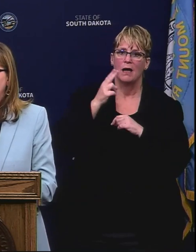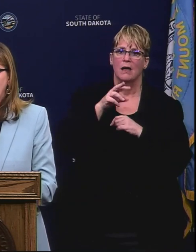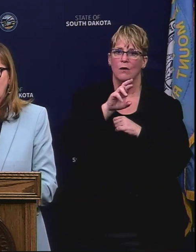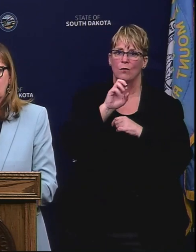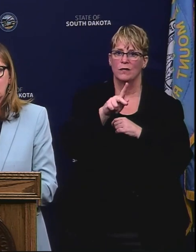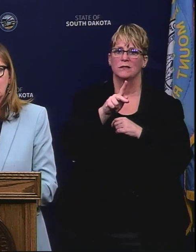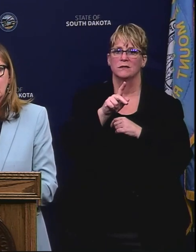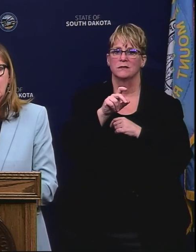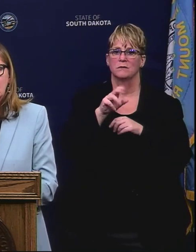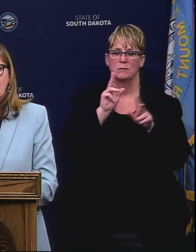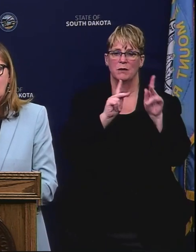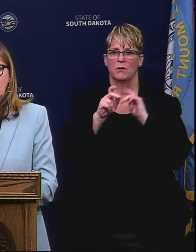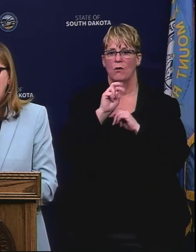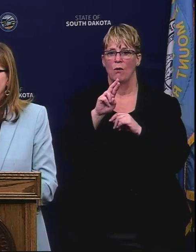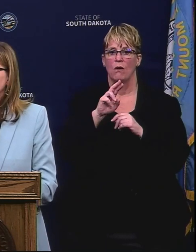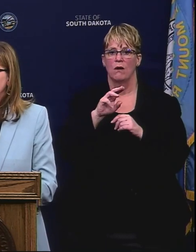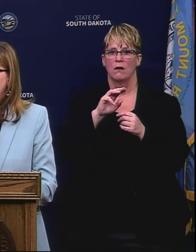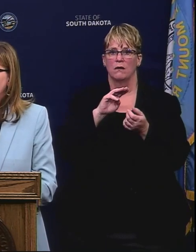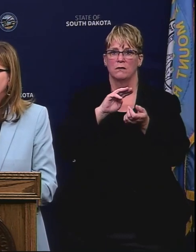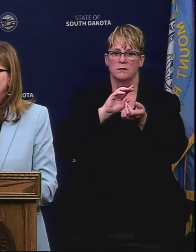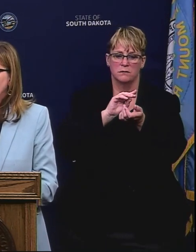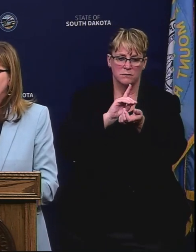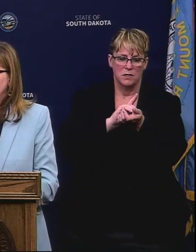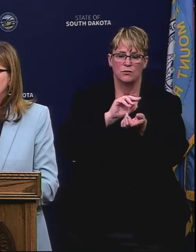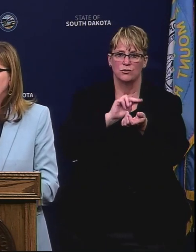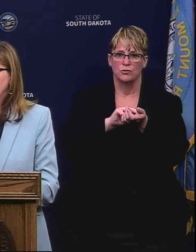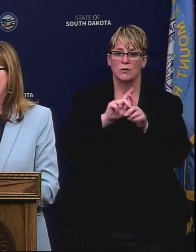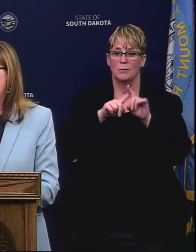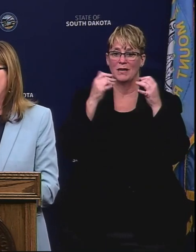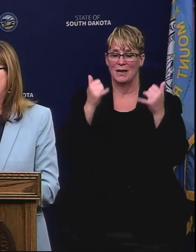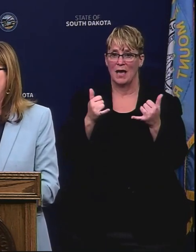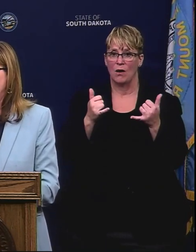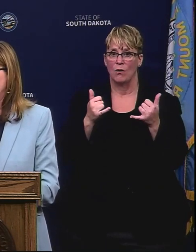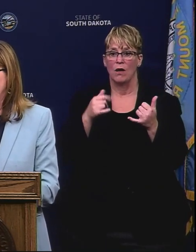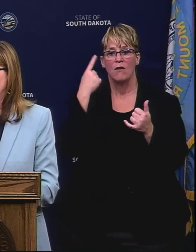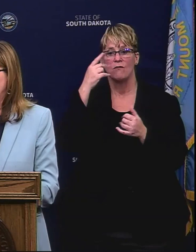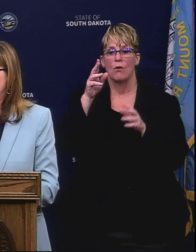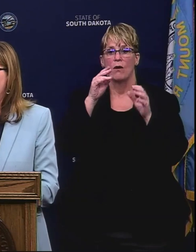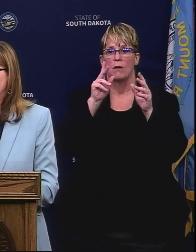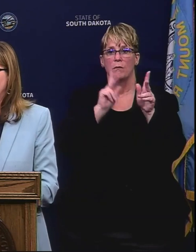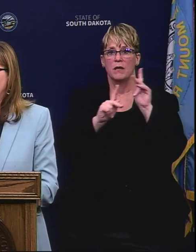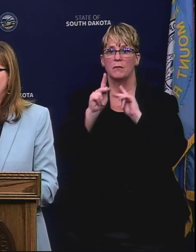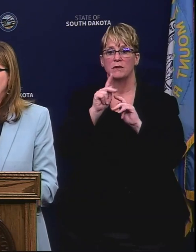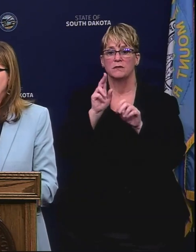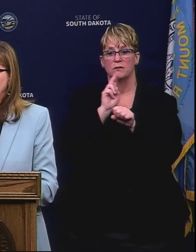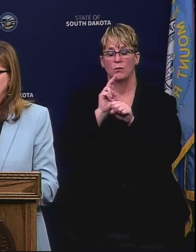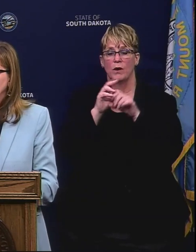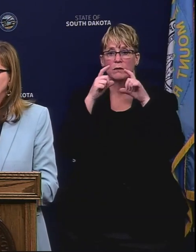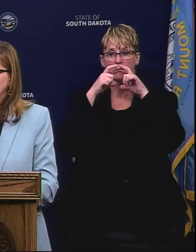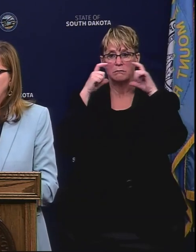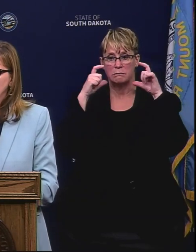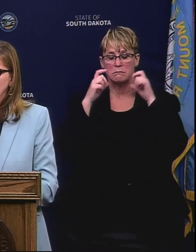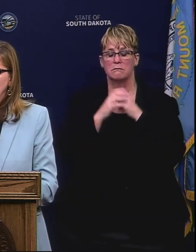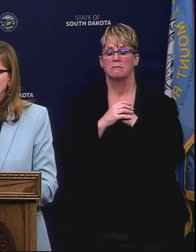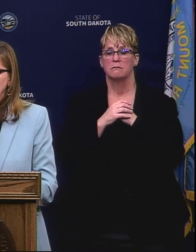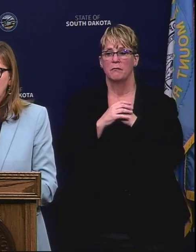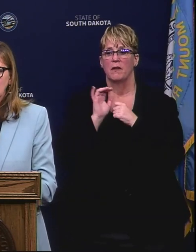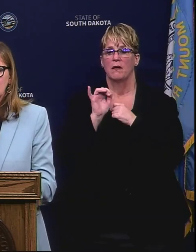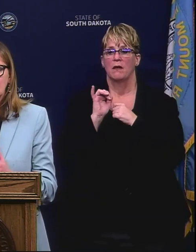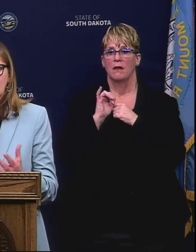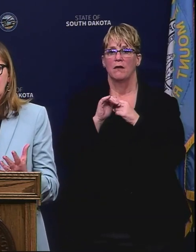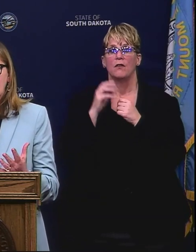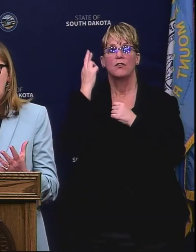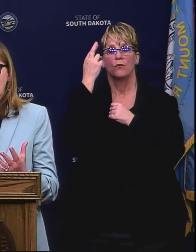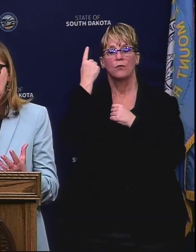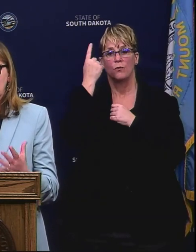or healthcare workers. The guidance now is for individuals going out in public to consider masking. And the real reason for that change is